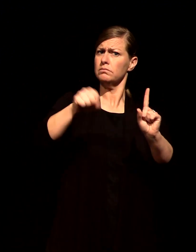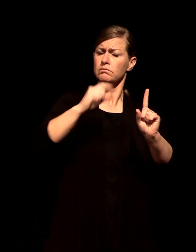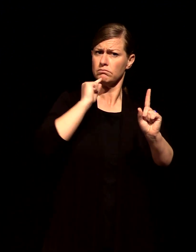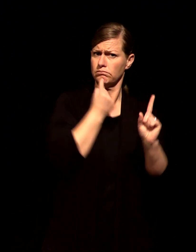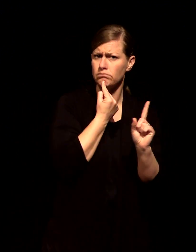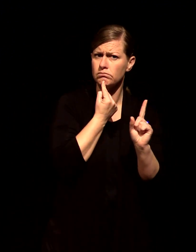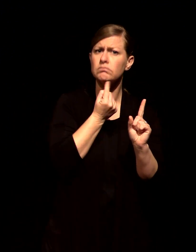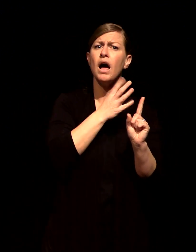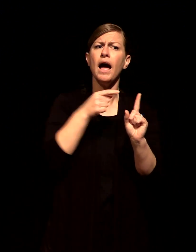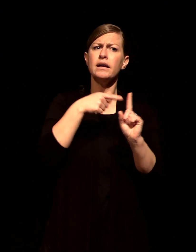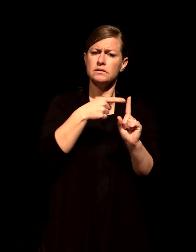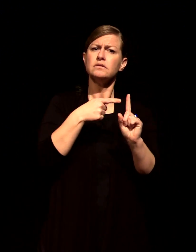with deepest grief